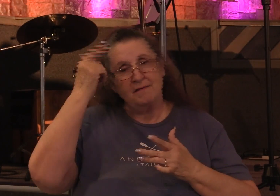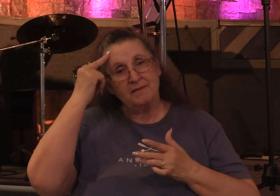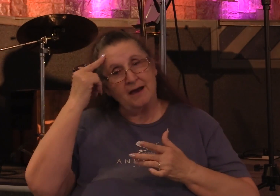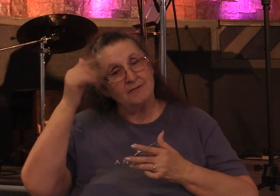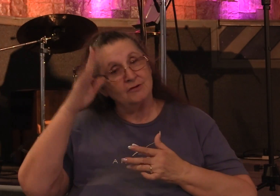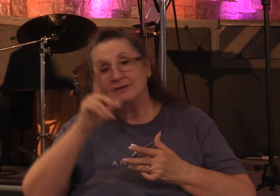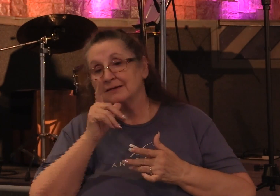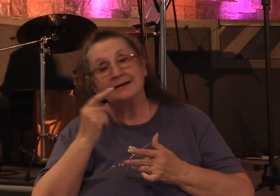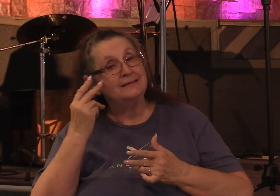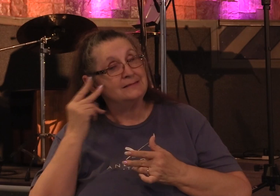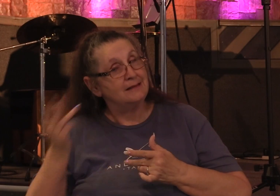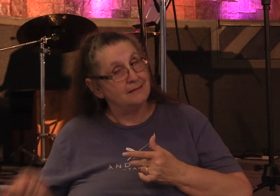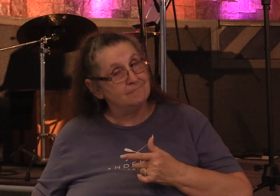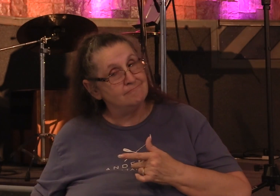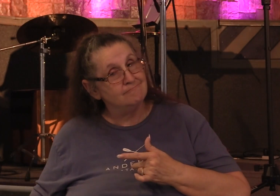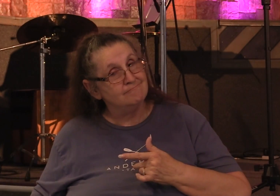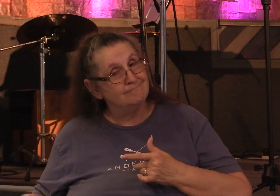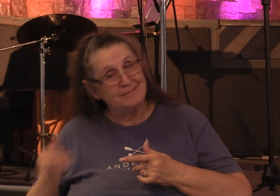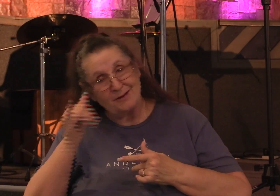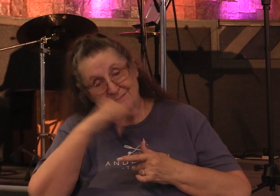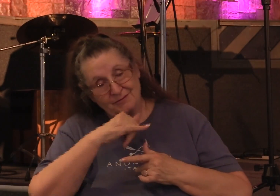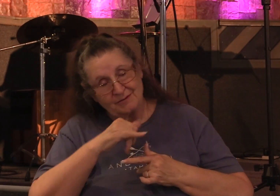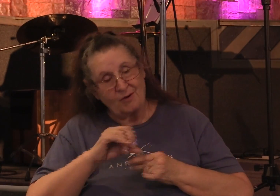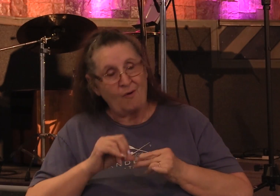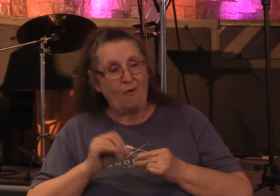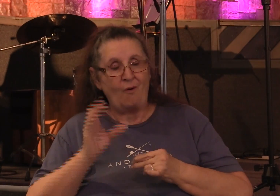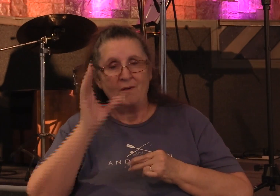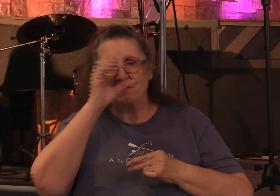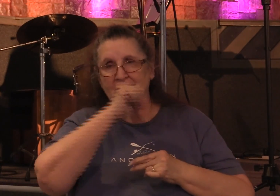is foolish or they were presuming upon God's grace